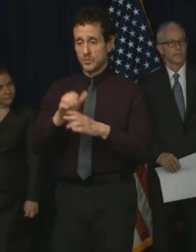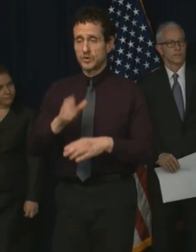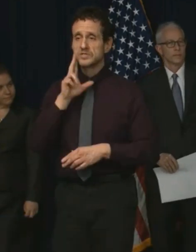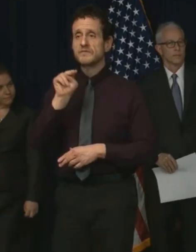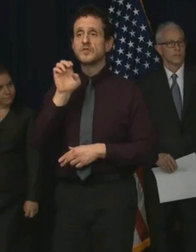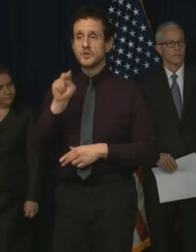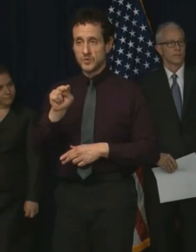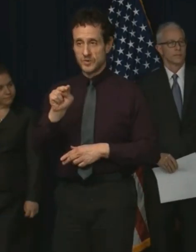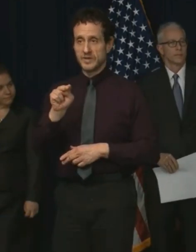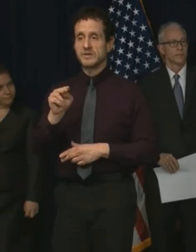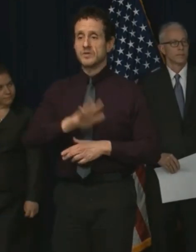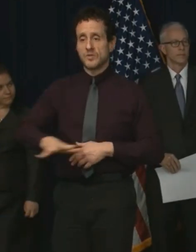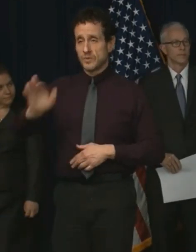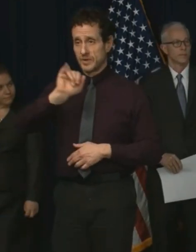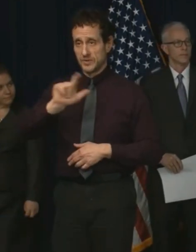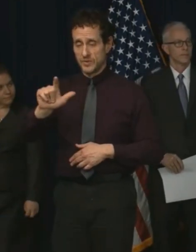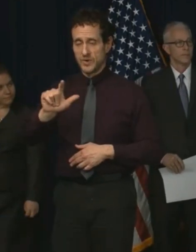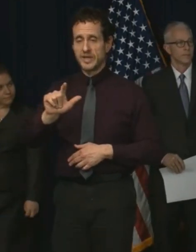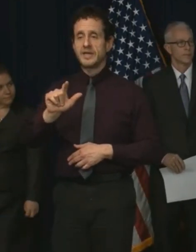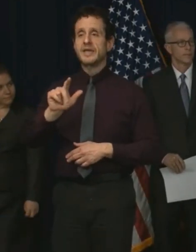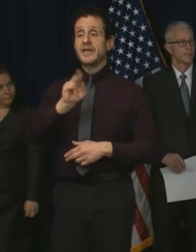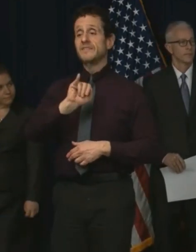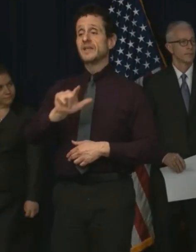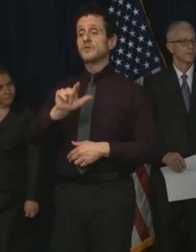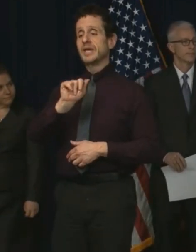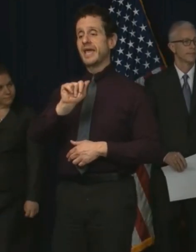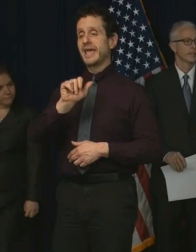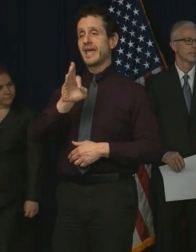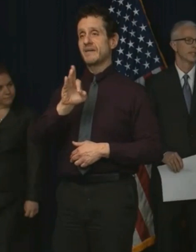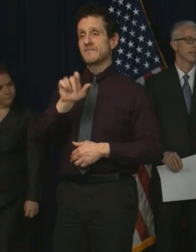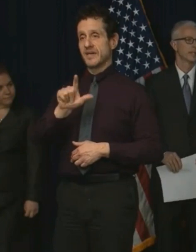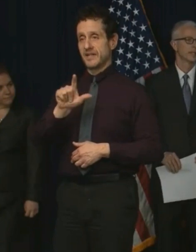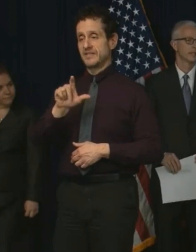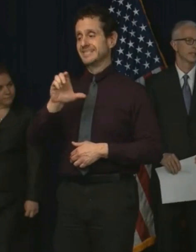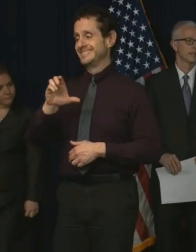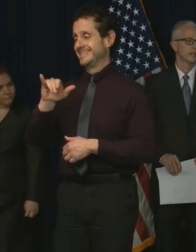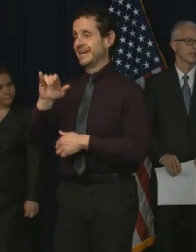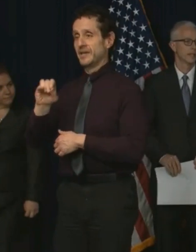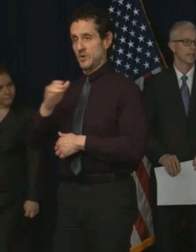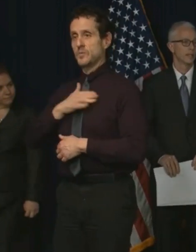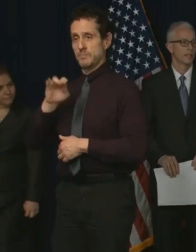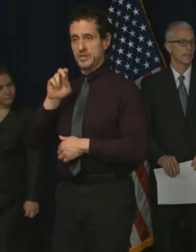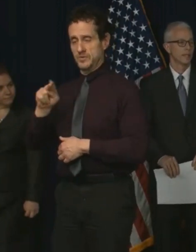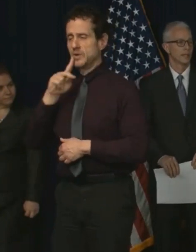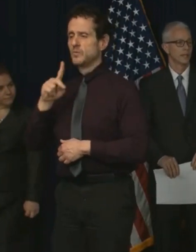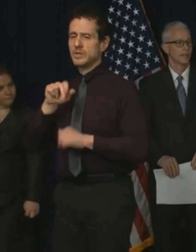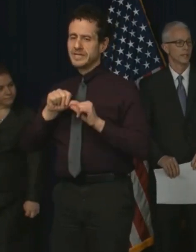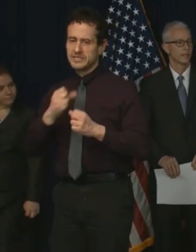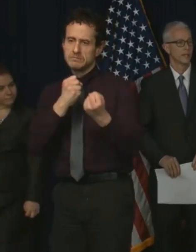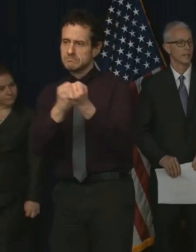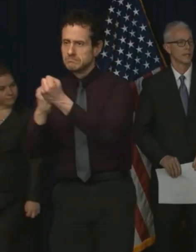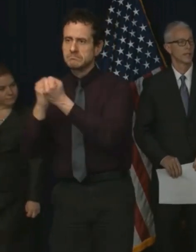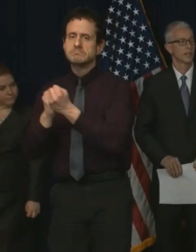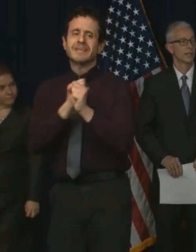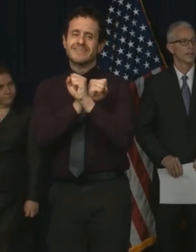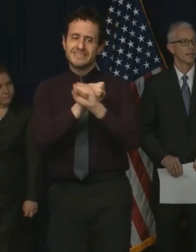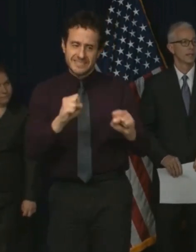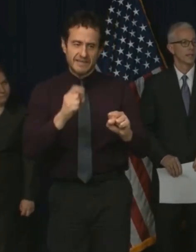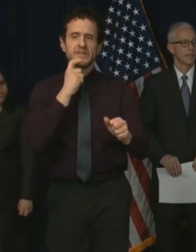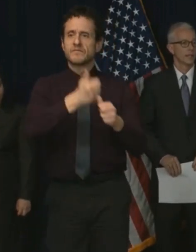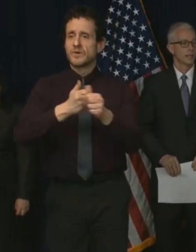throughout Illinois, the Illinois AFL-CI will continue to advocate for the health and safety of each and every worker